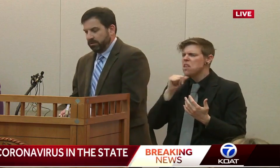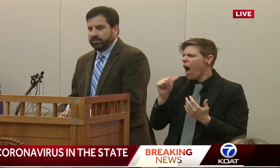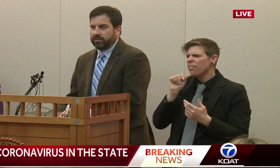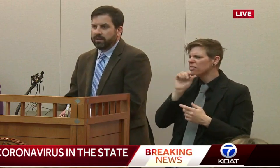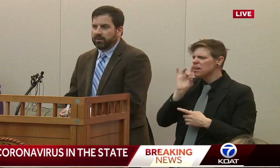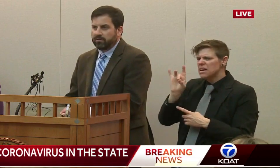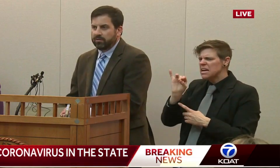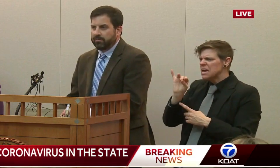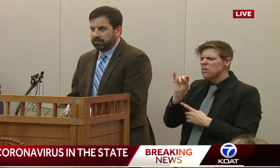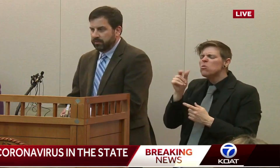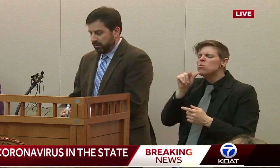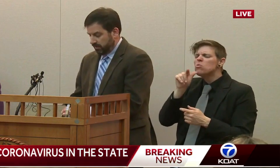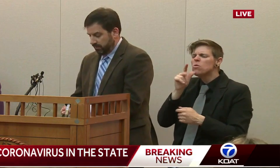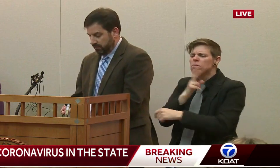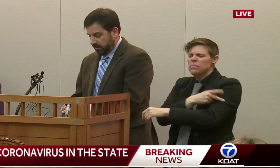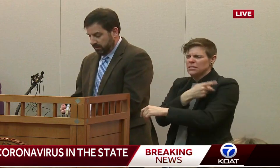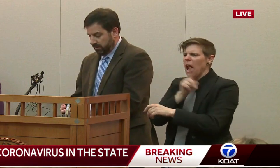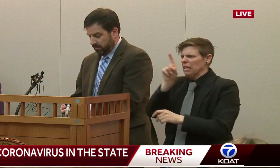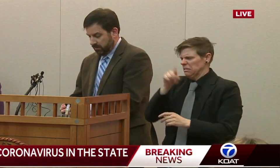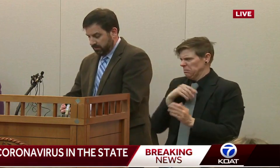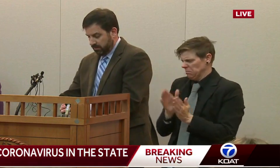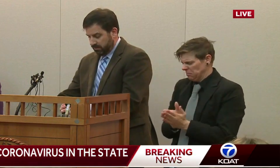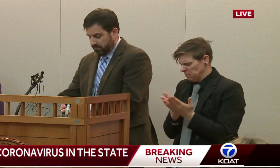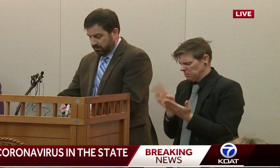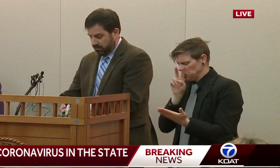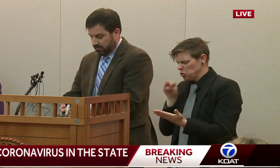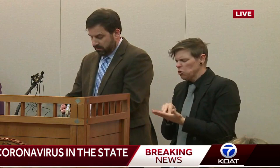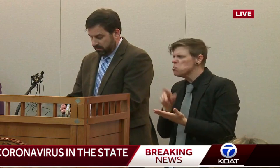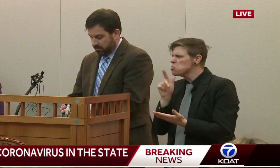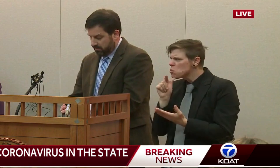I want to check my notes so I make sure I get this correct. Okay.